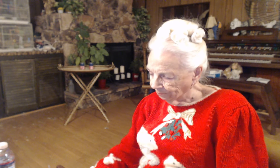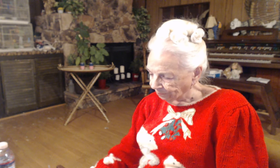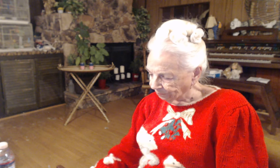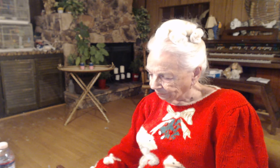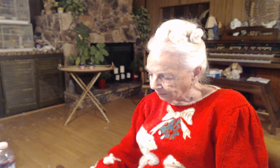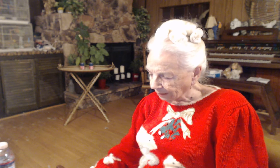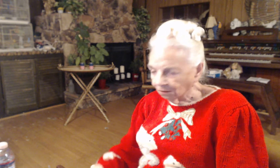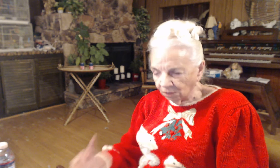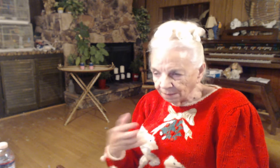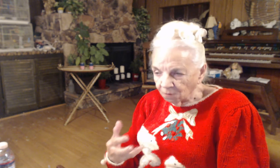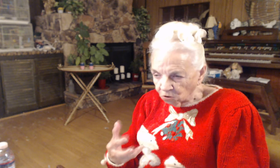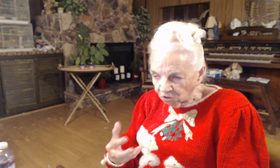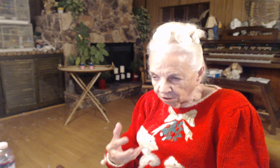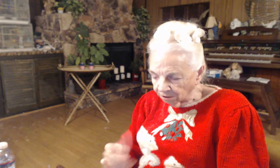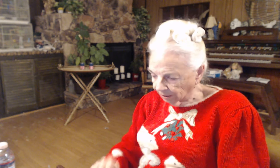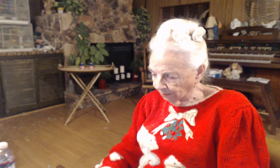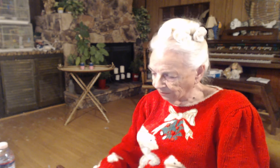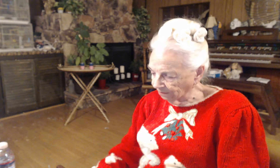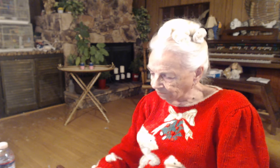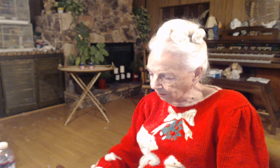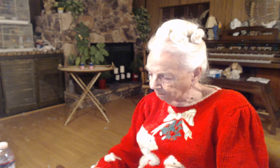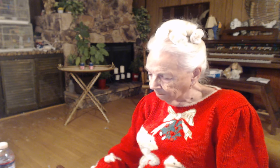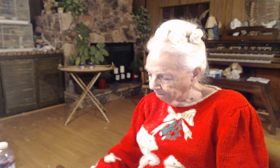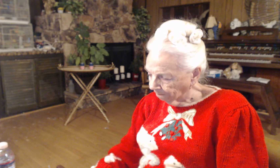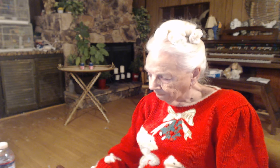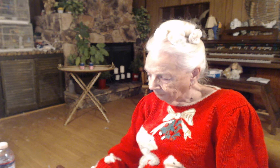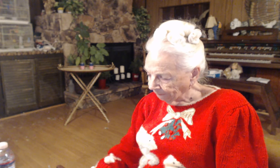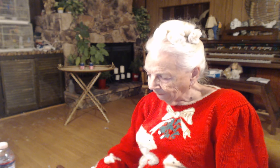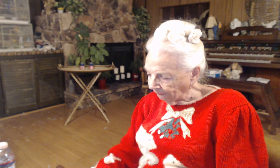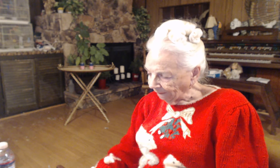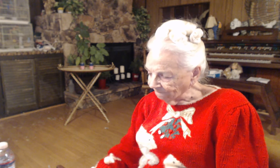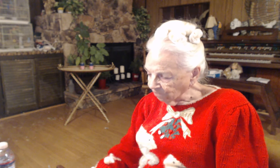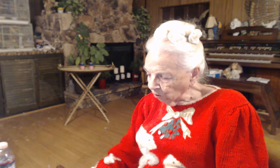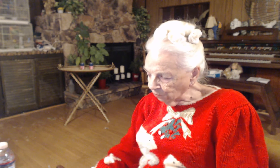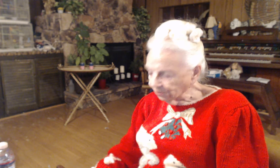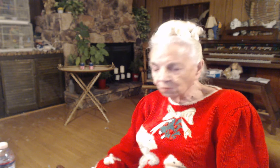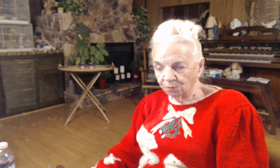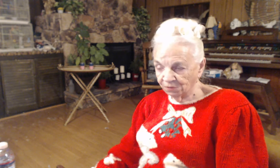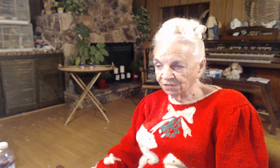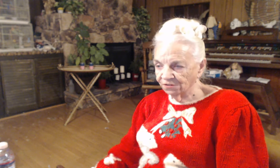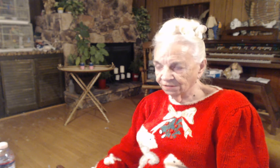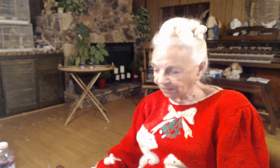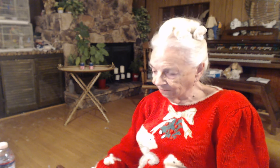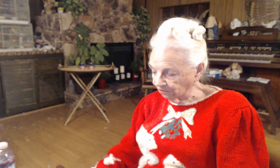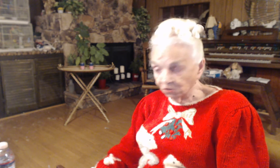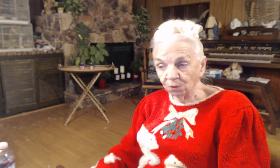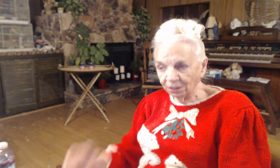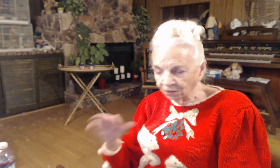emotional type suffering. And those that were possessed of devils. So here again,